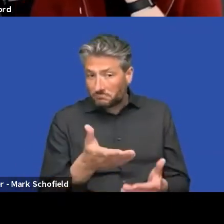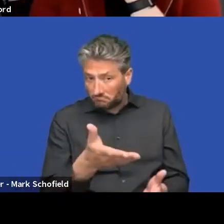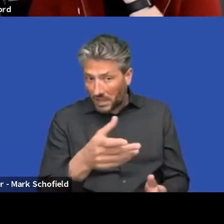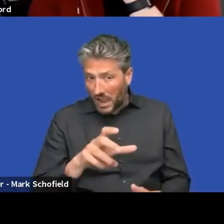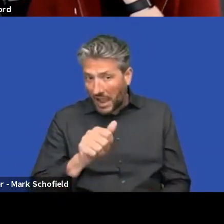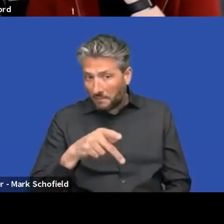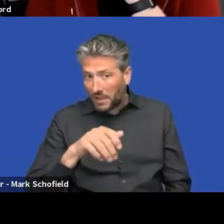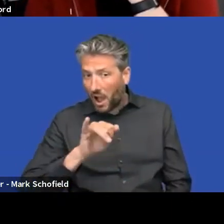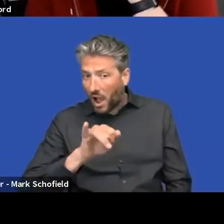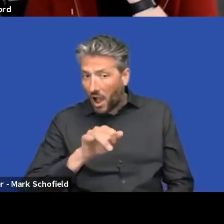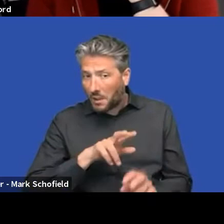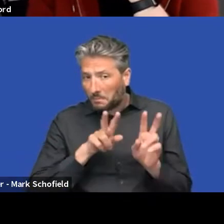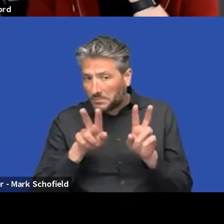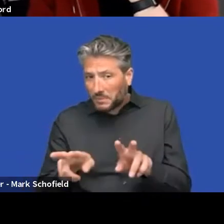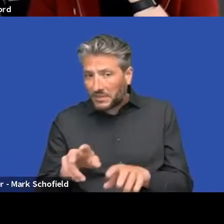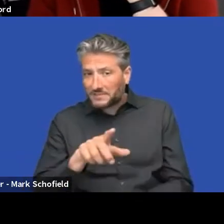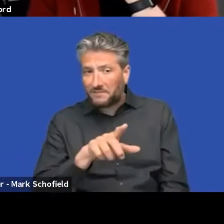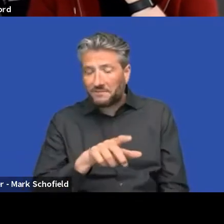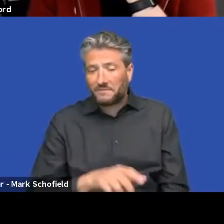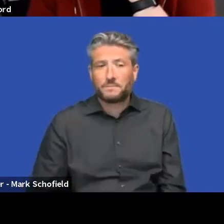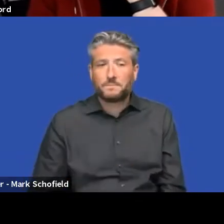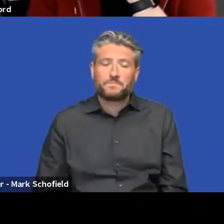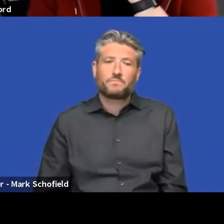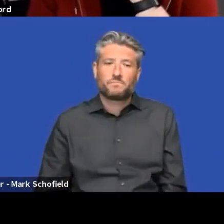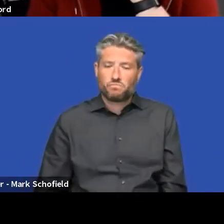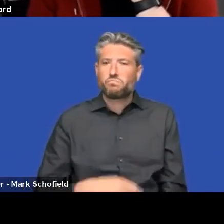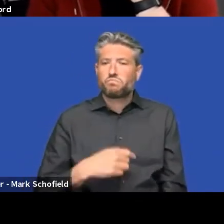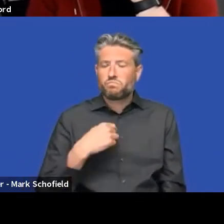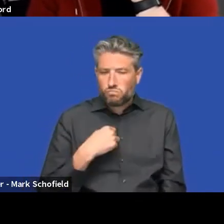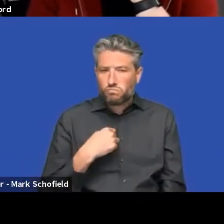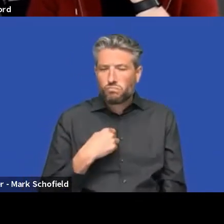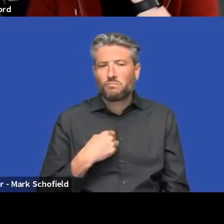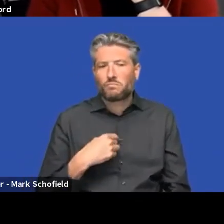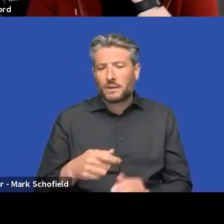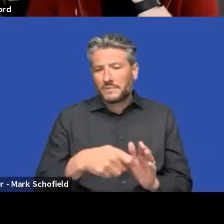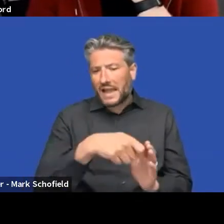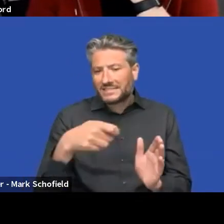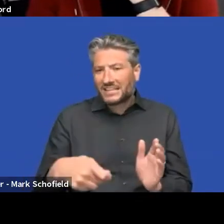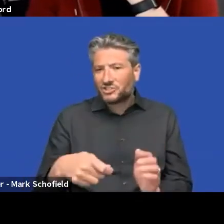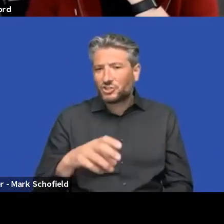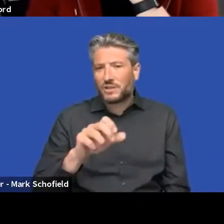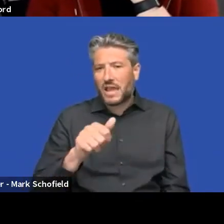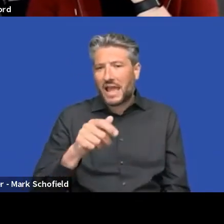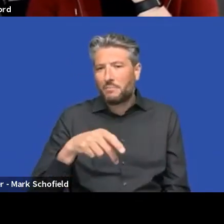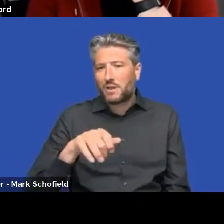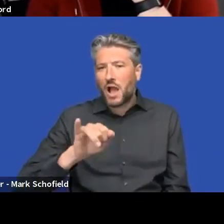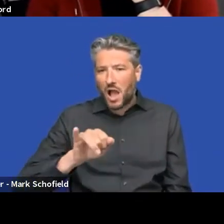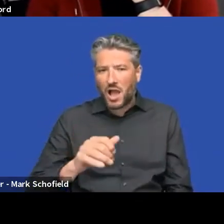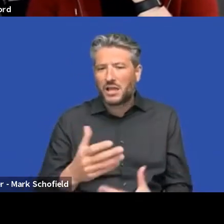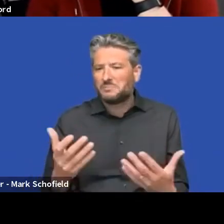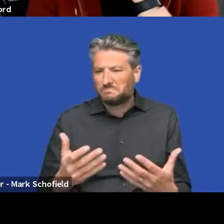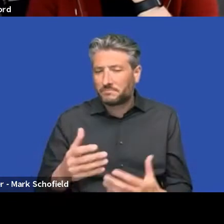So you can say that the extension API is in the JavaScript world a little bit interesting.